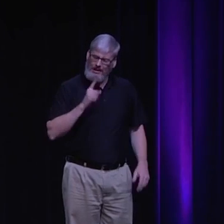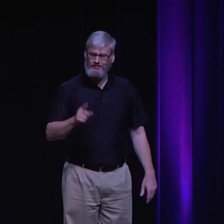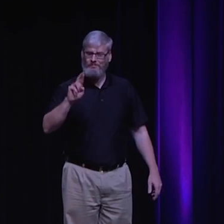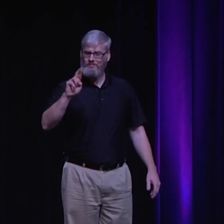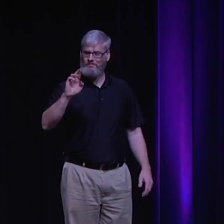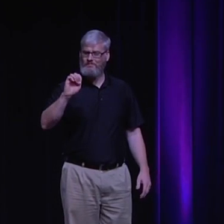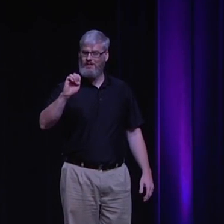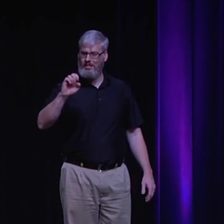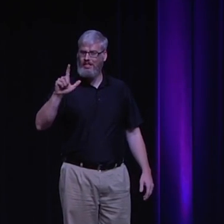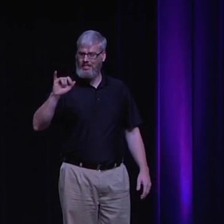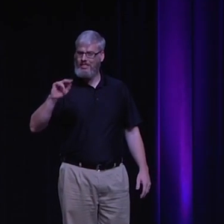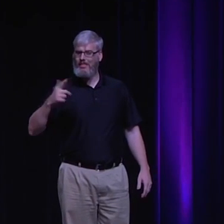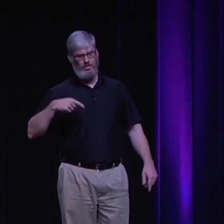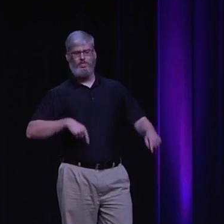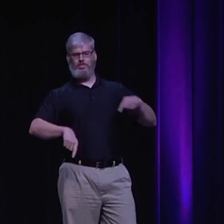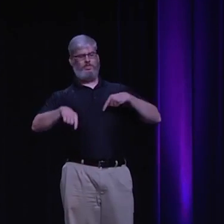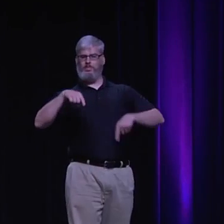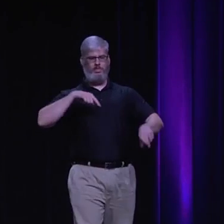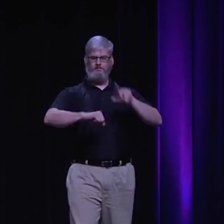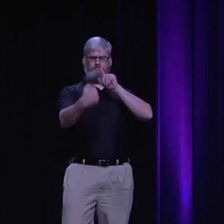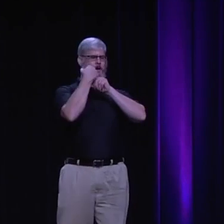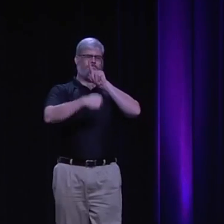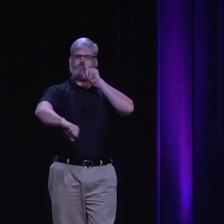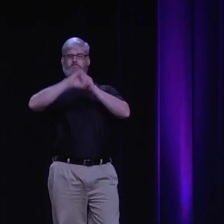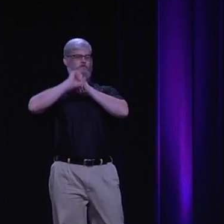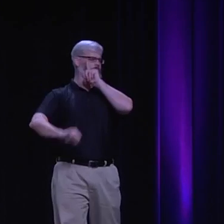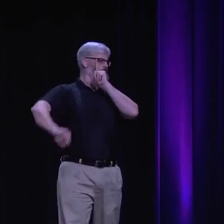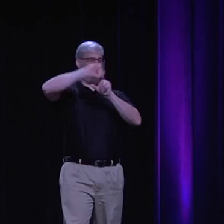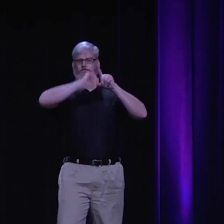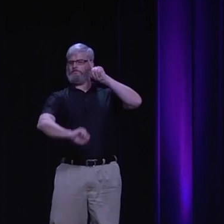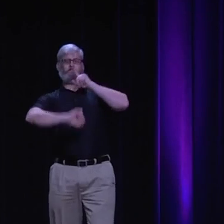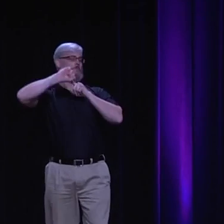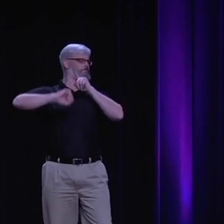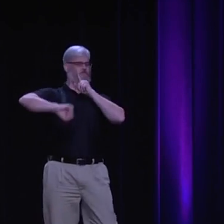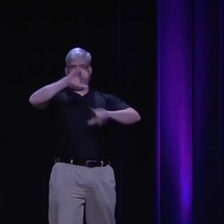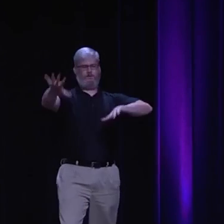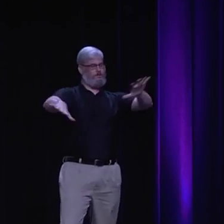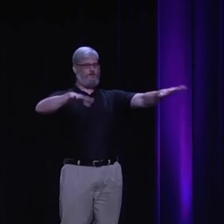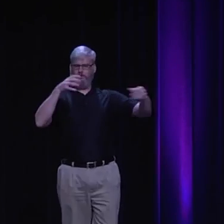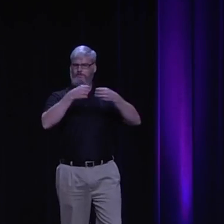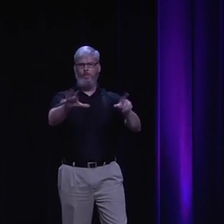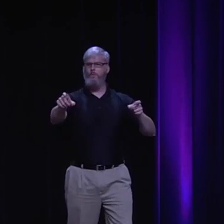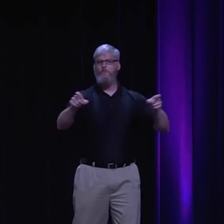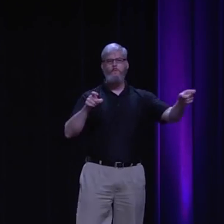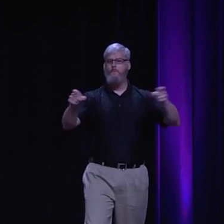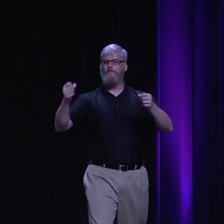And honestly, religion is reeling from all of these technological blows. All of the impacts that they've